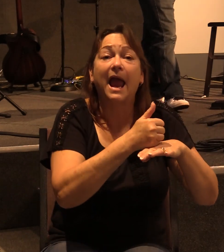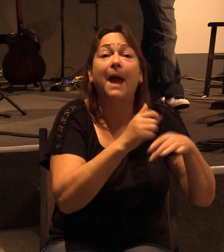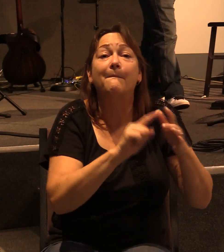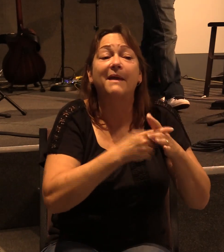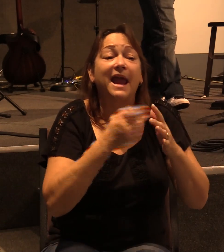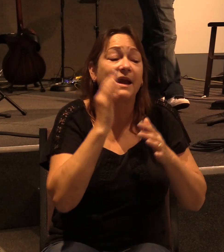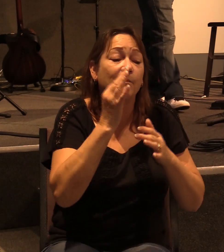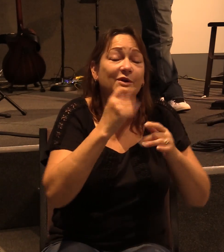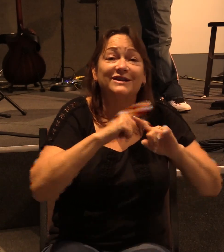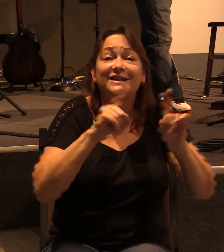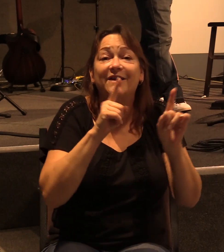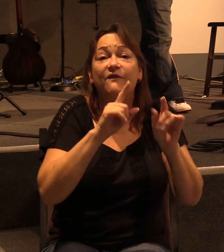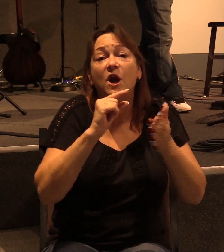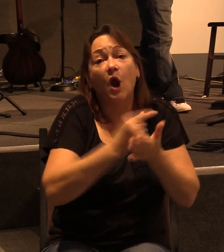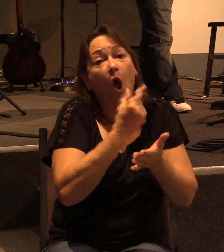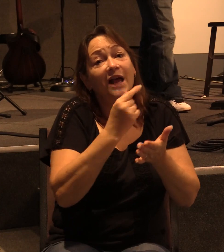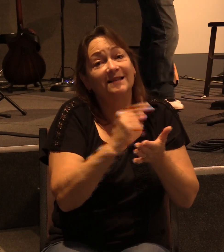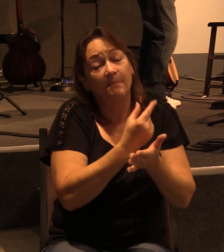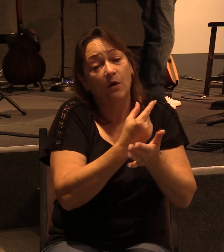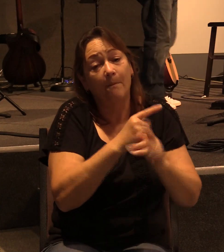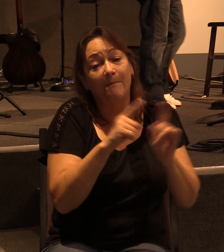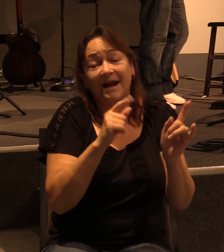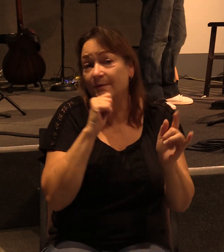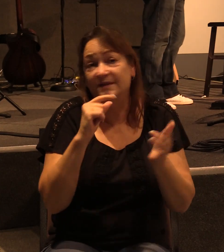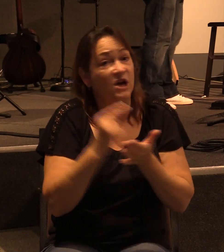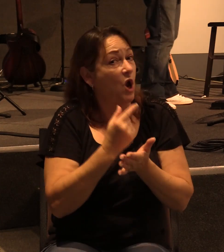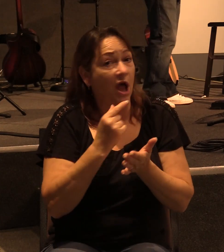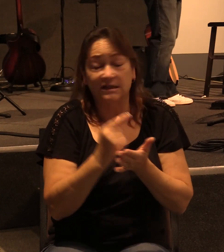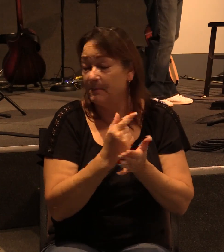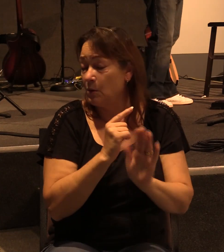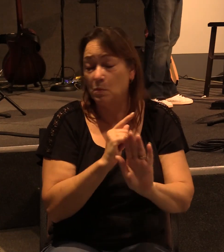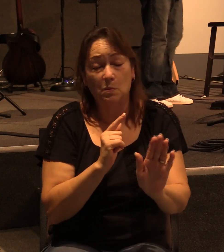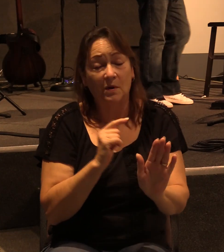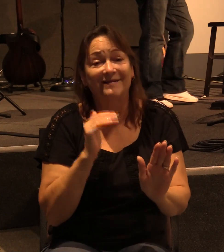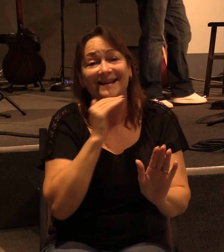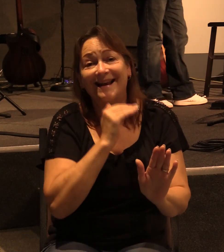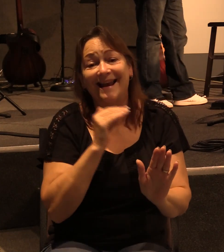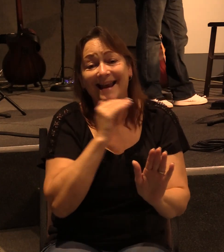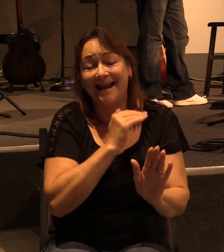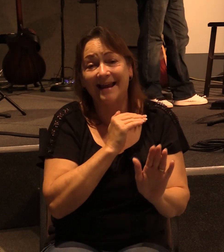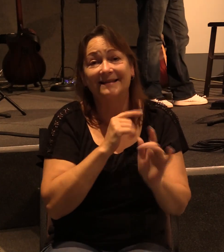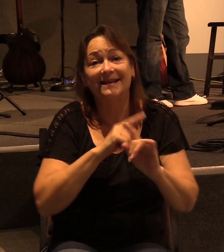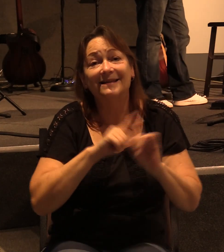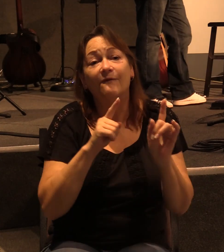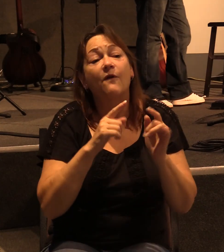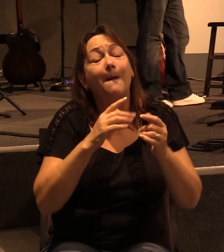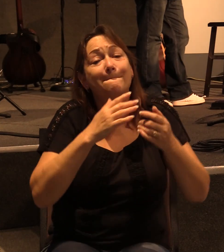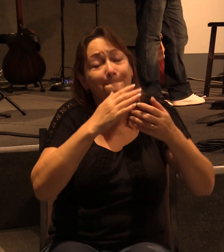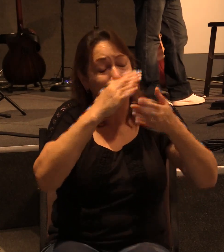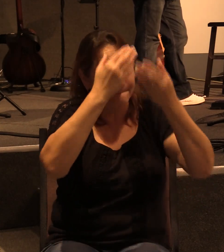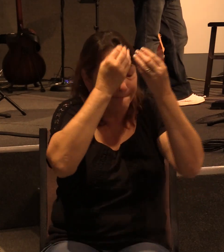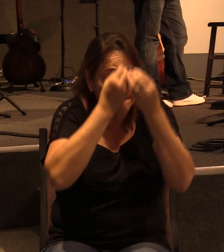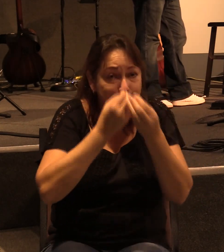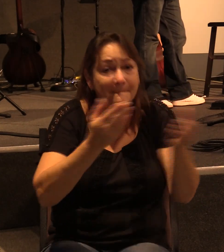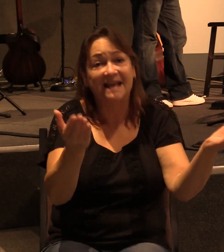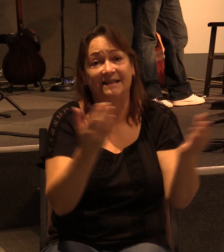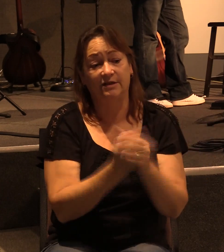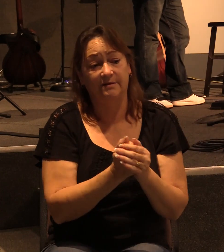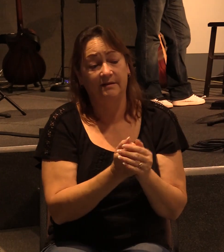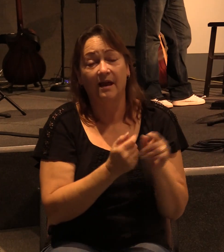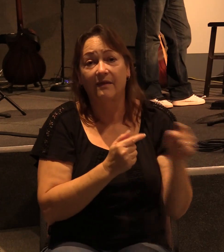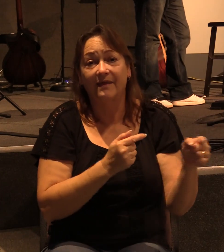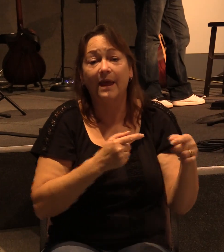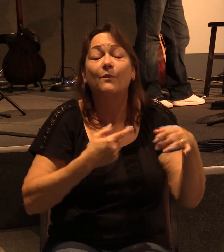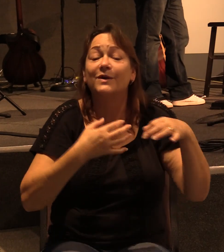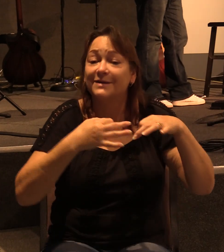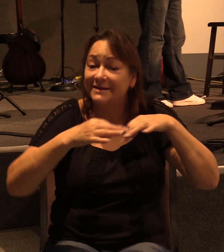different gospel, but it was no gospel at all. It was just a different message, okay? They